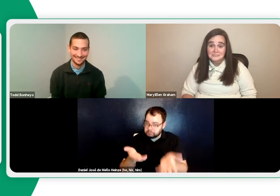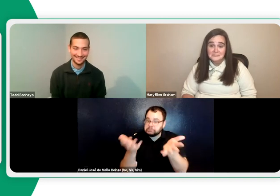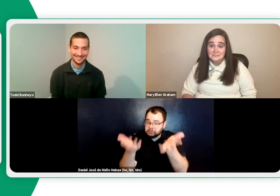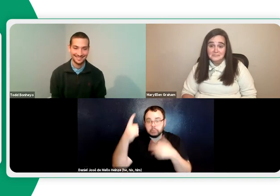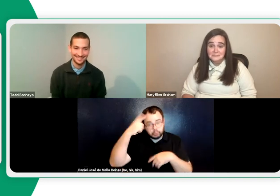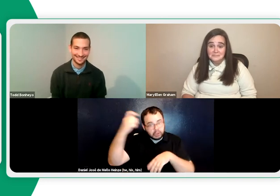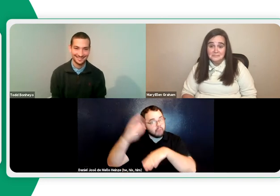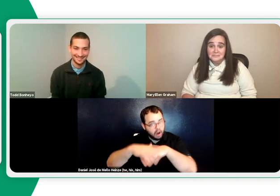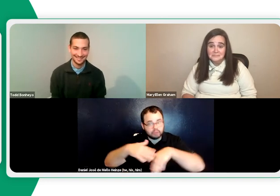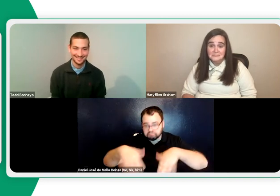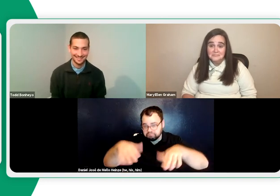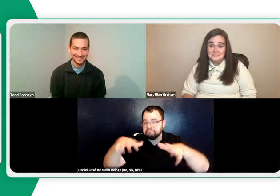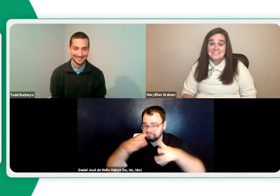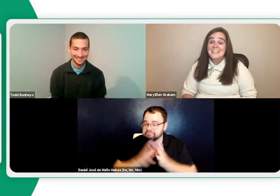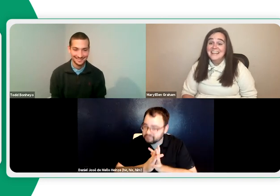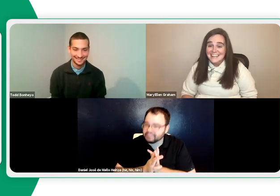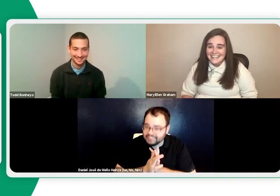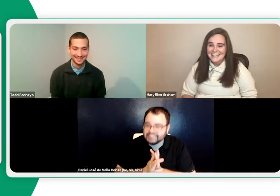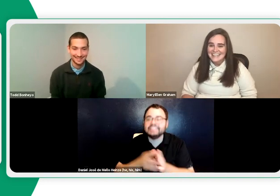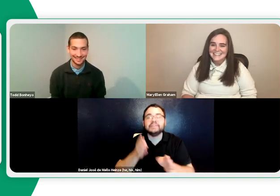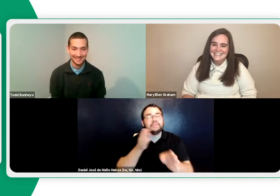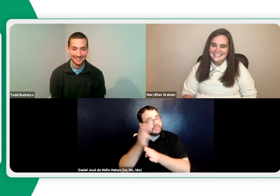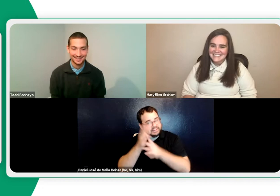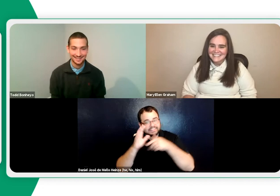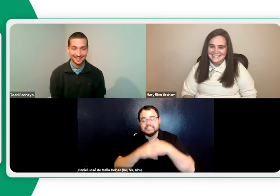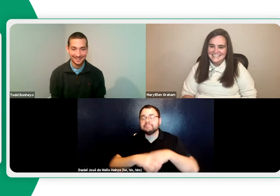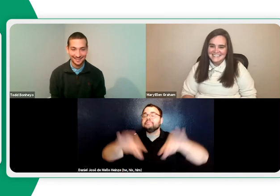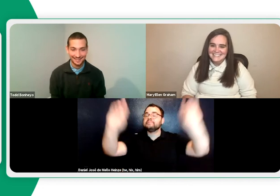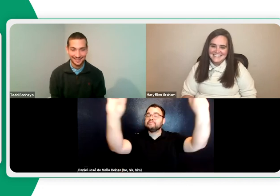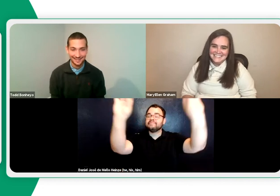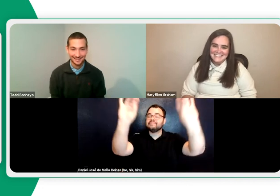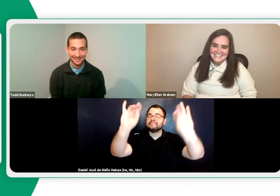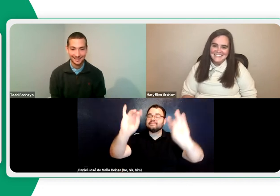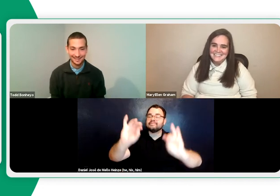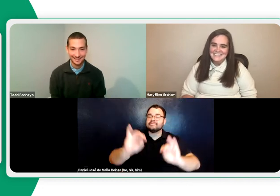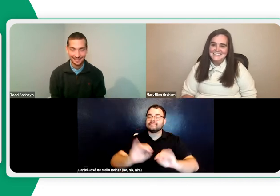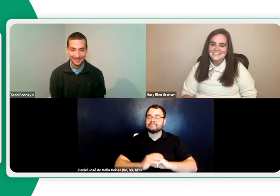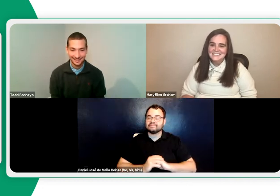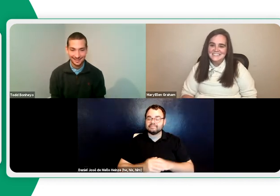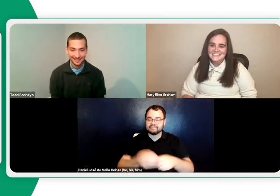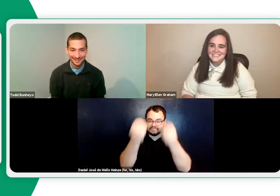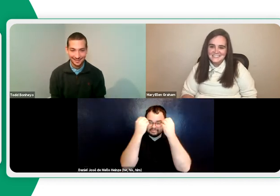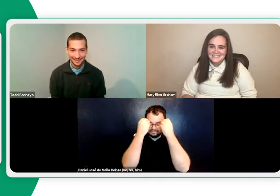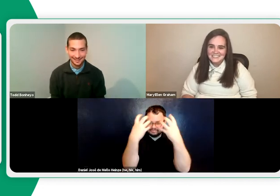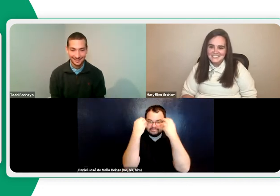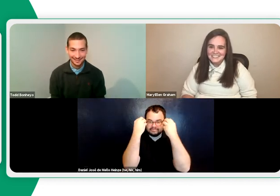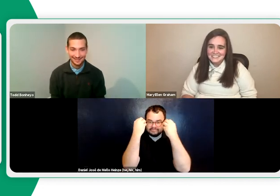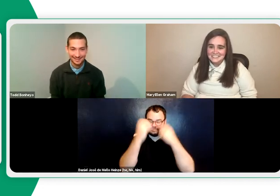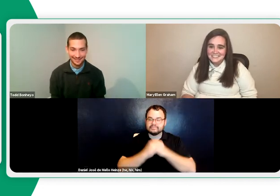unending meat to your table. So, and I say, go ahead, dream on, dream on. All right. Let's just look at the facts and,